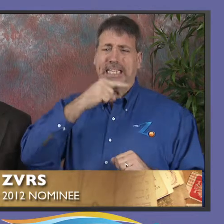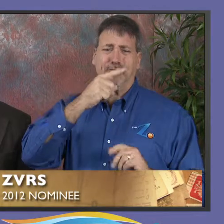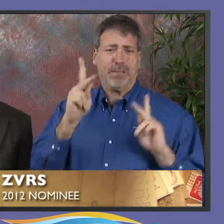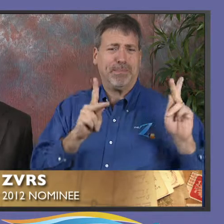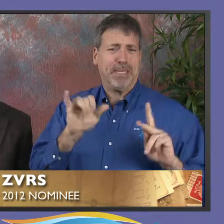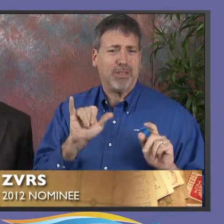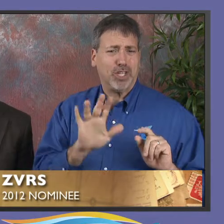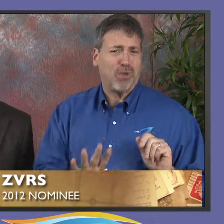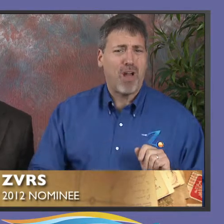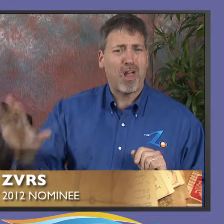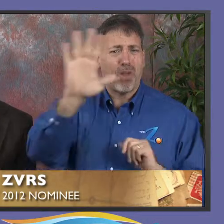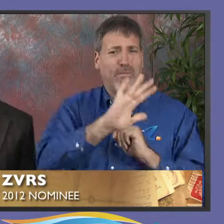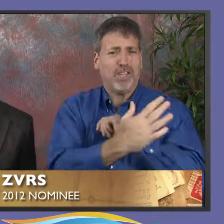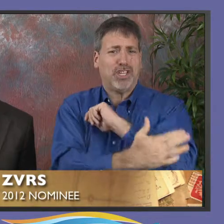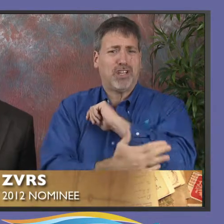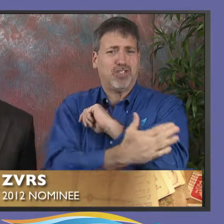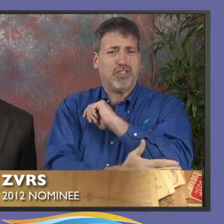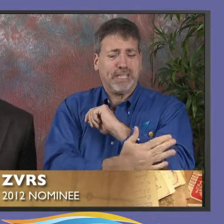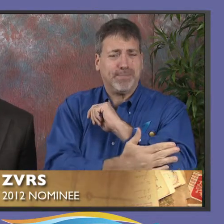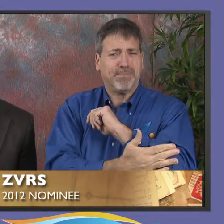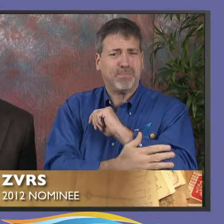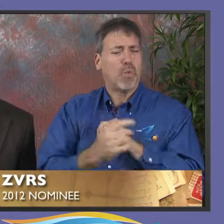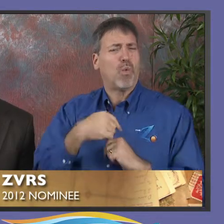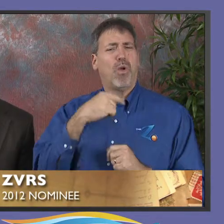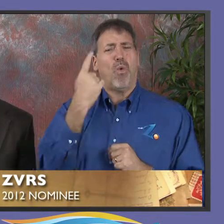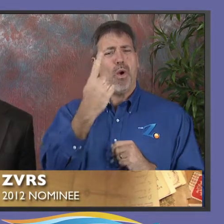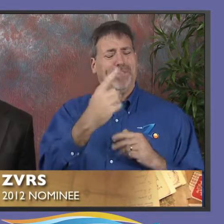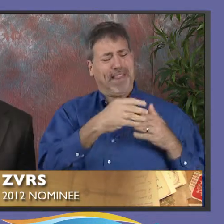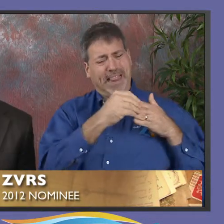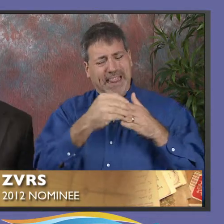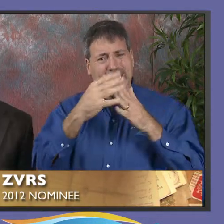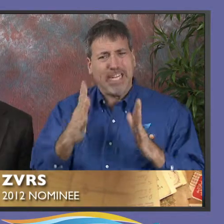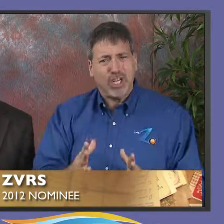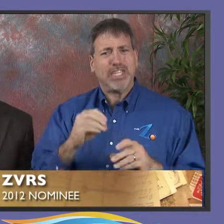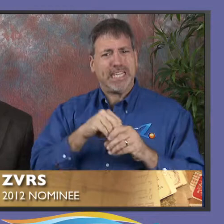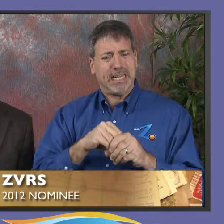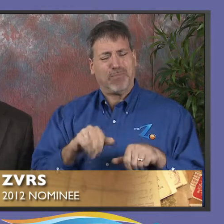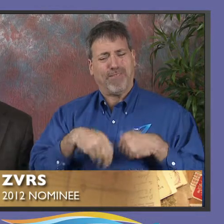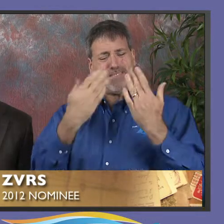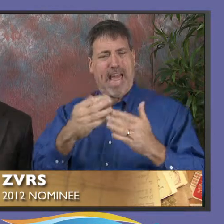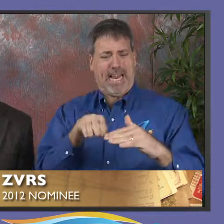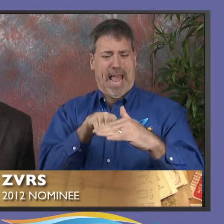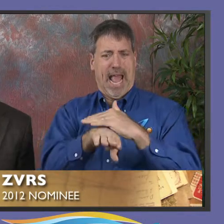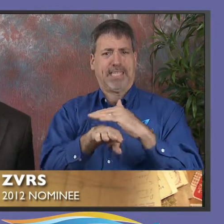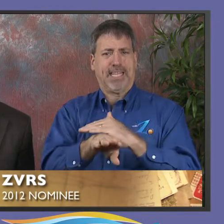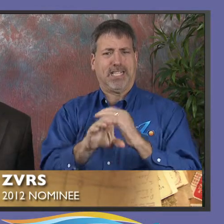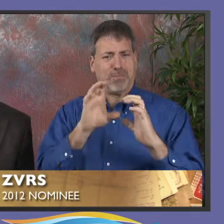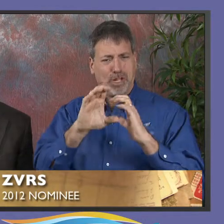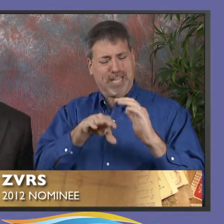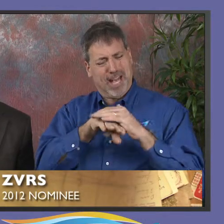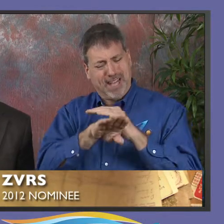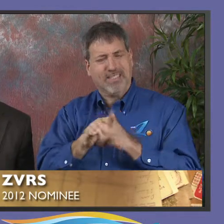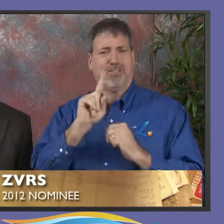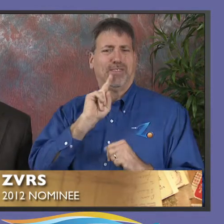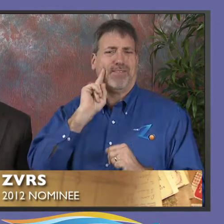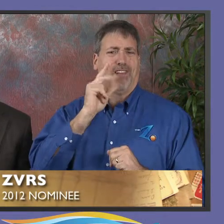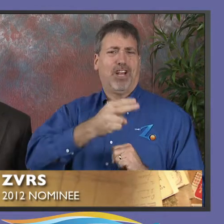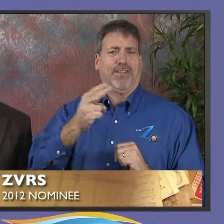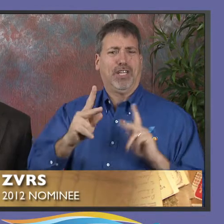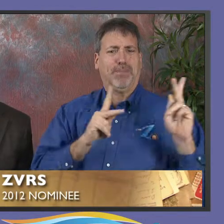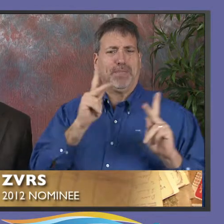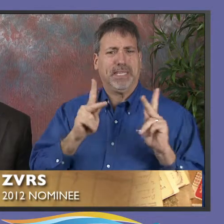for the deaf and hard of hearing community, as well as hearing people all over the country. We are one of the industry leaders in providing access